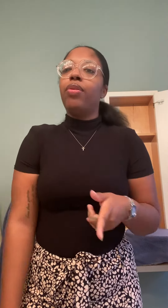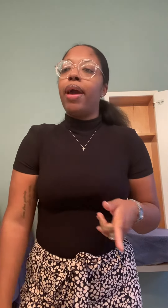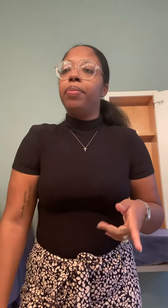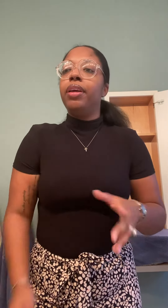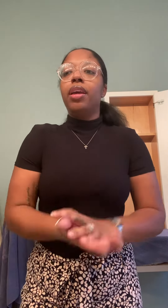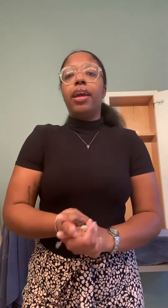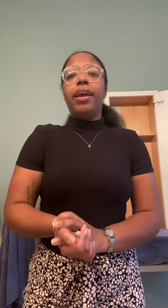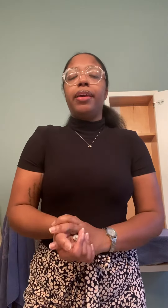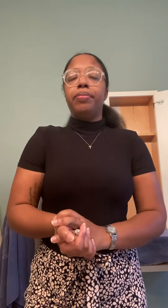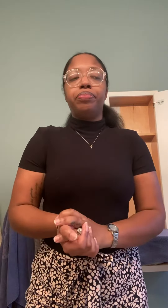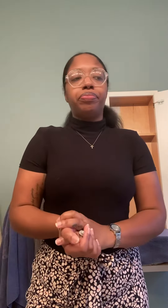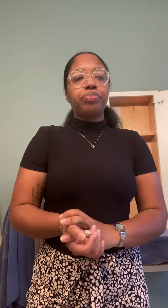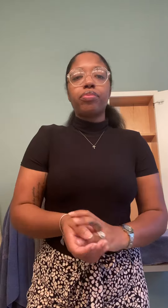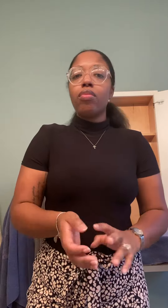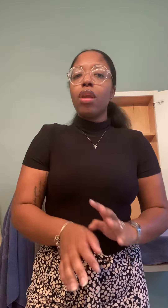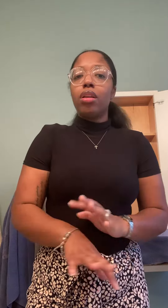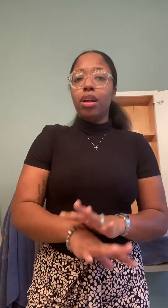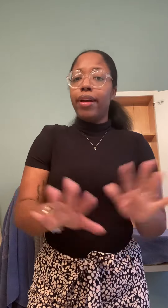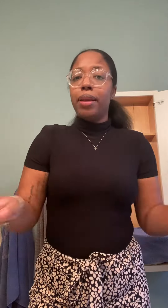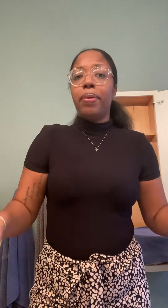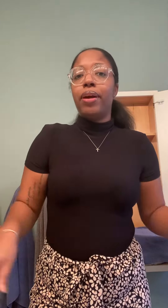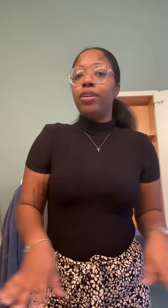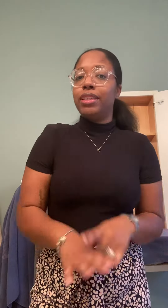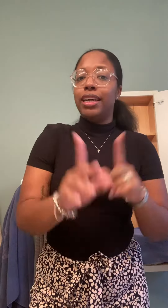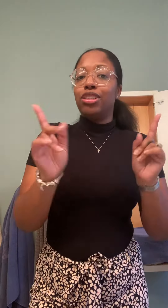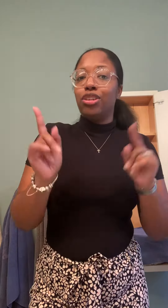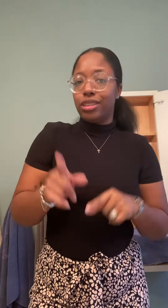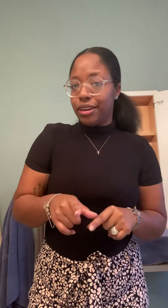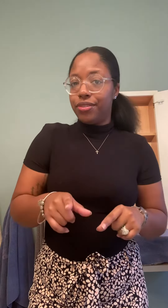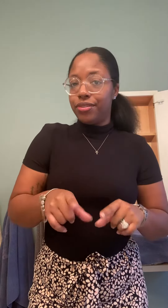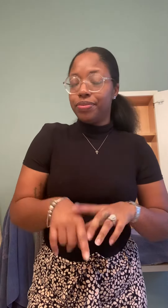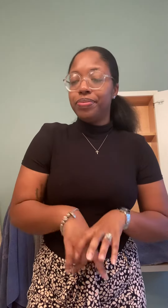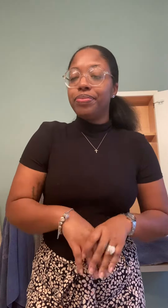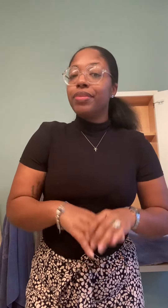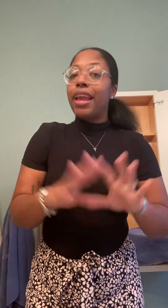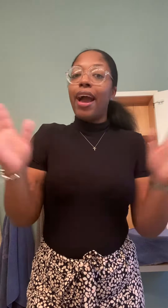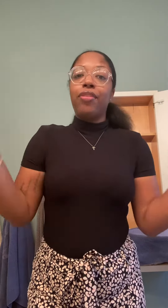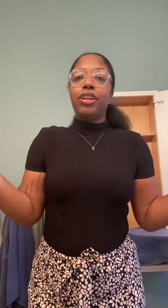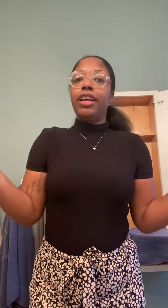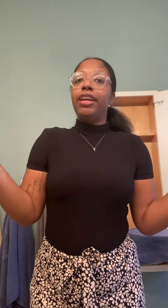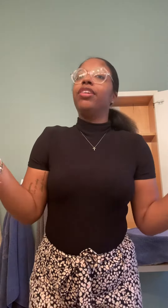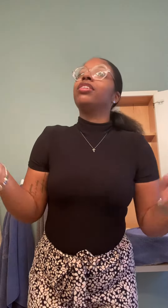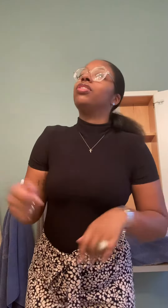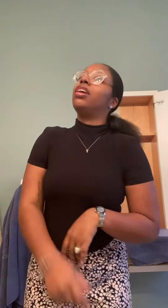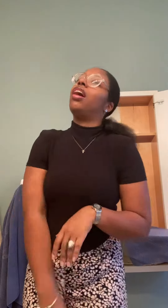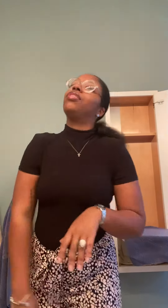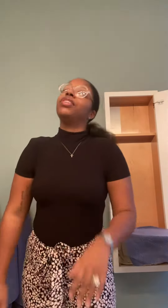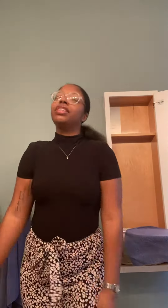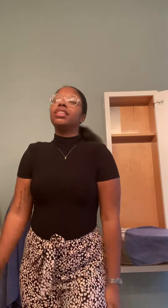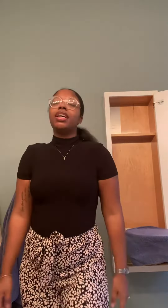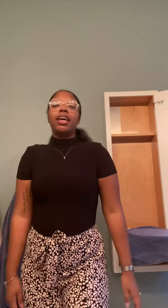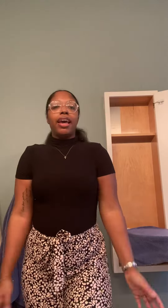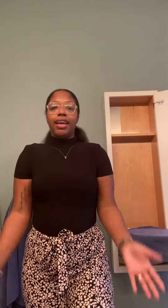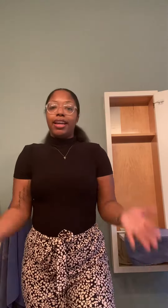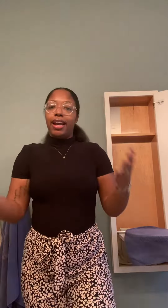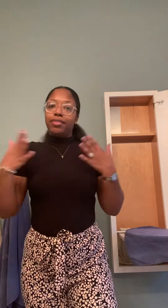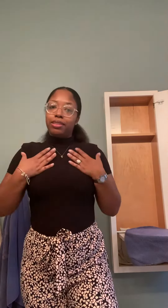happy and learn how to prioritize yourself. After the day, a girl is going to office and have this